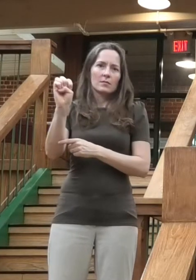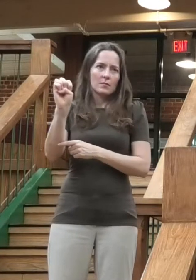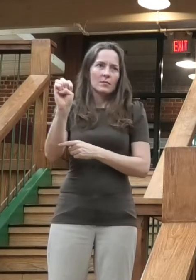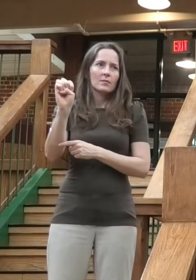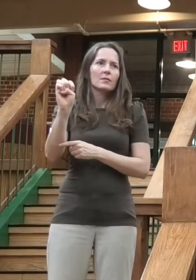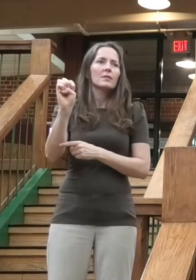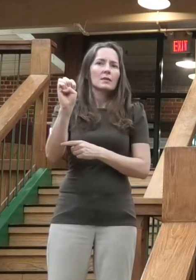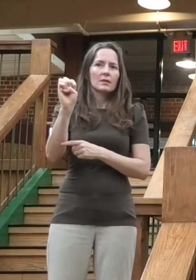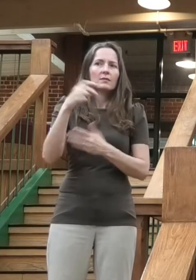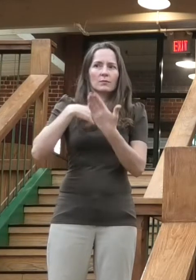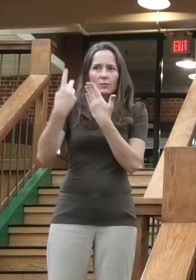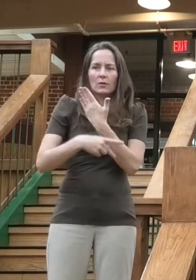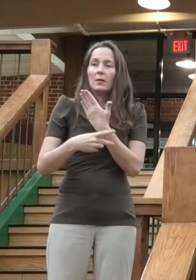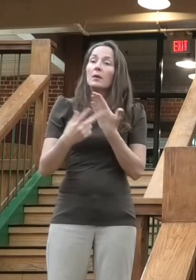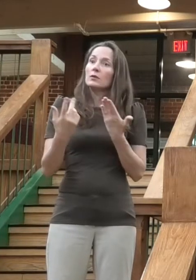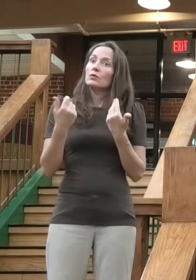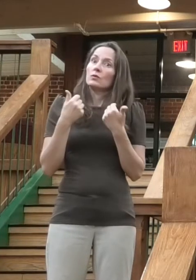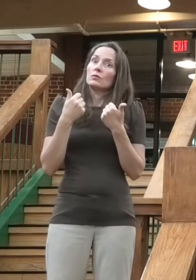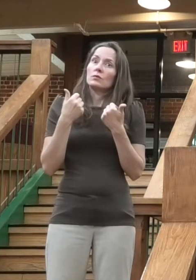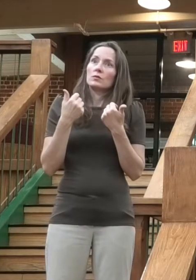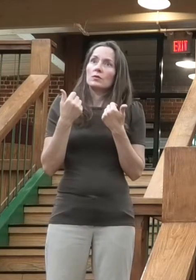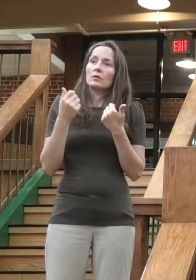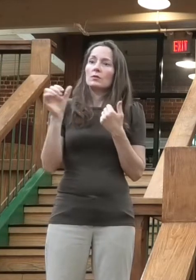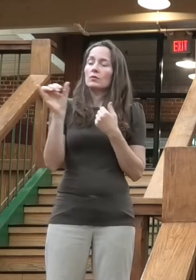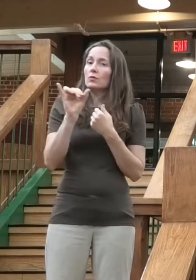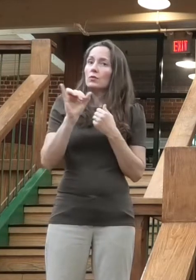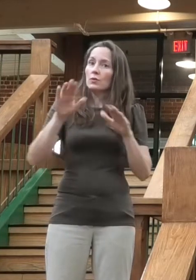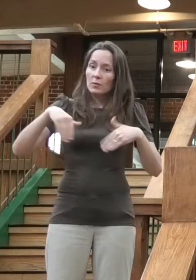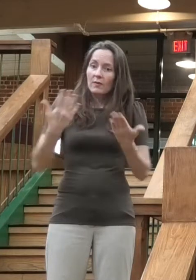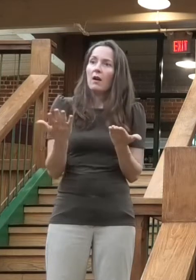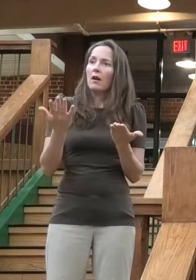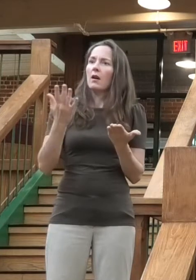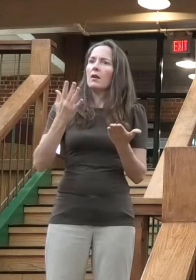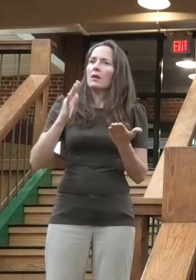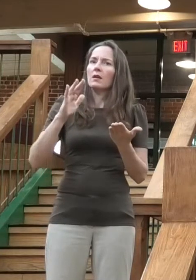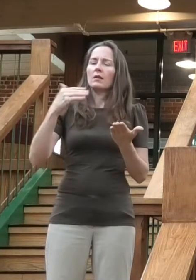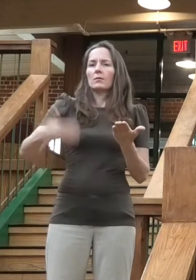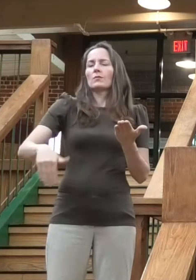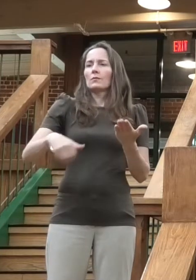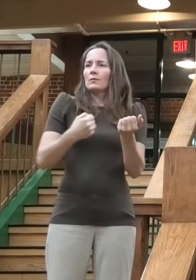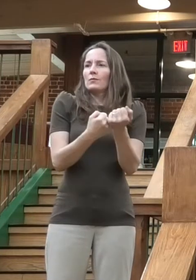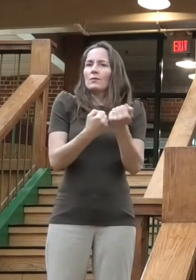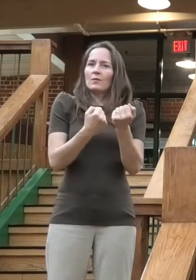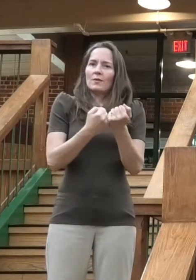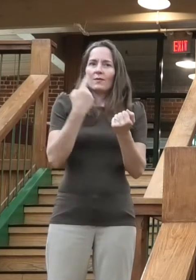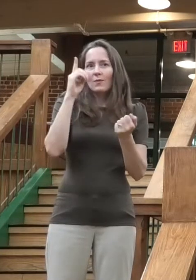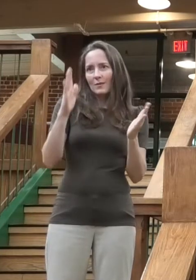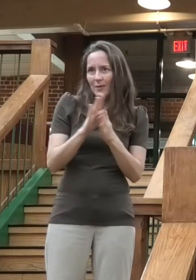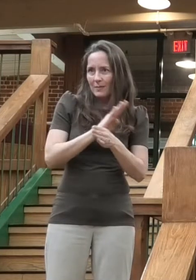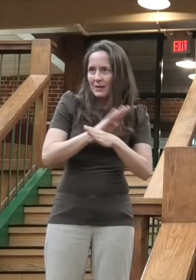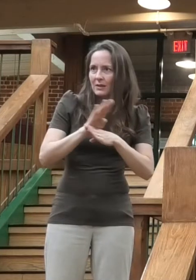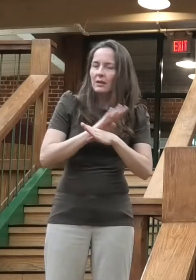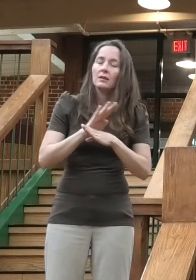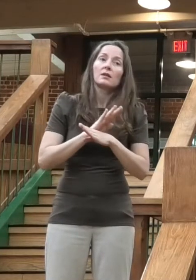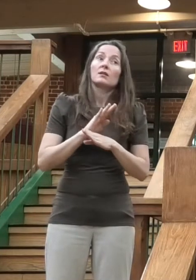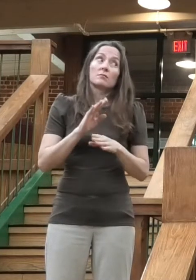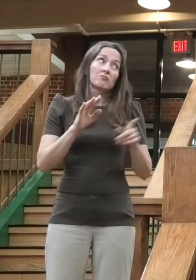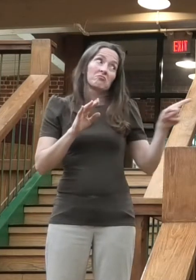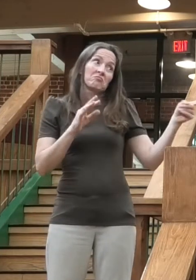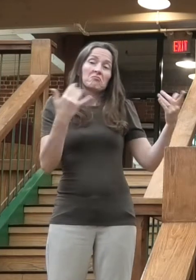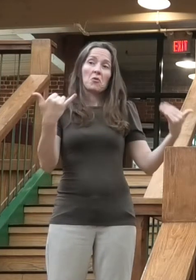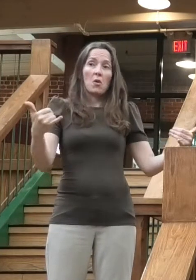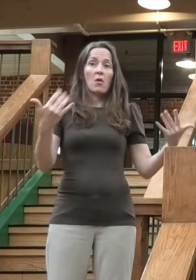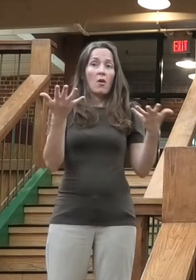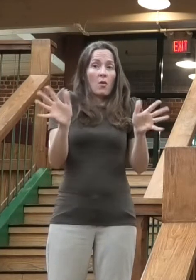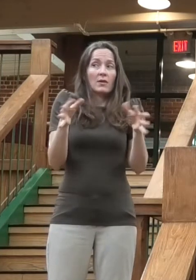small business community. Like you said, within 45 days of the announcement of the funding, we had a program stood up, deployed,